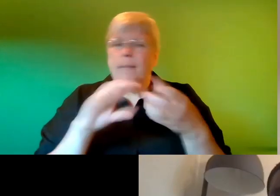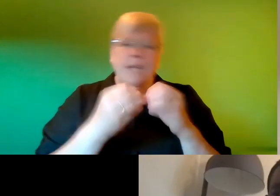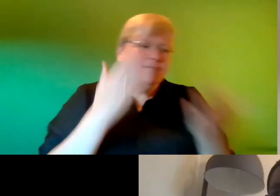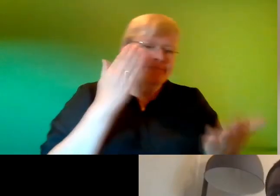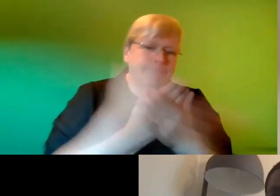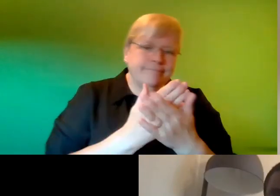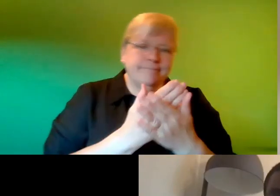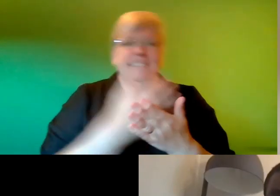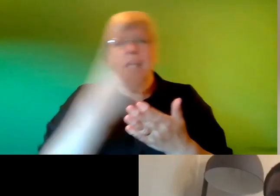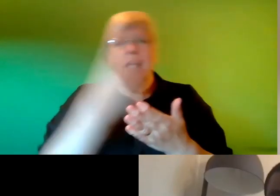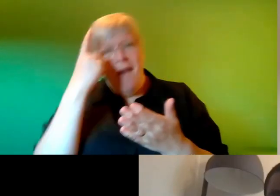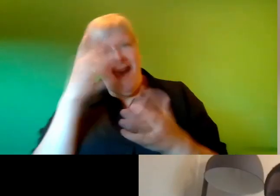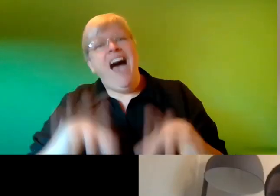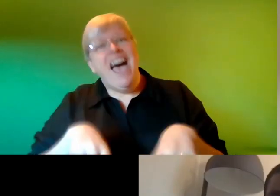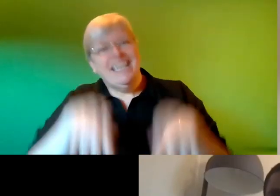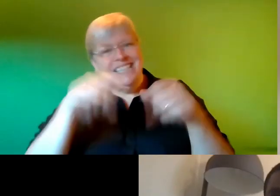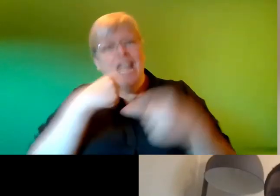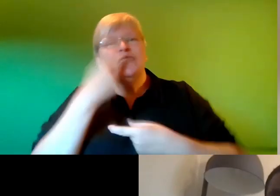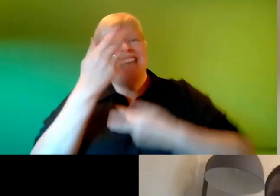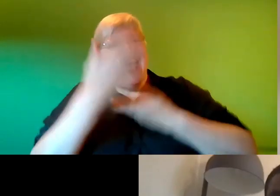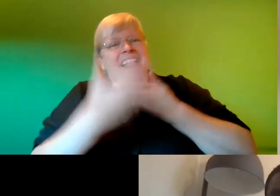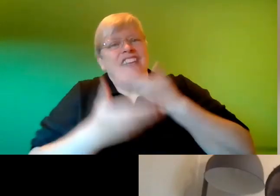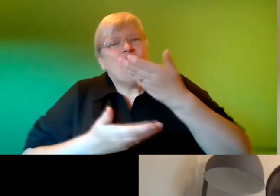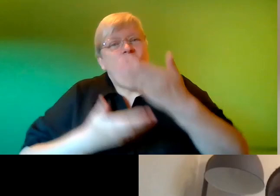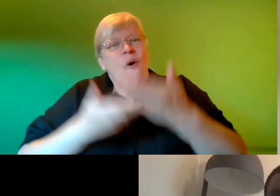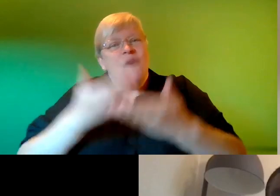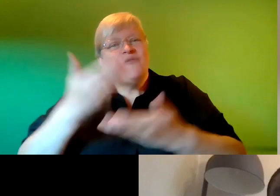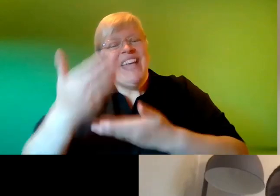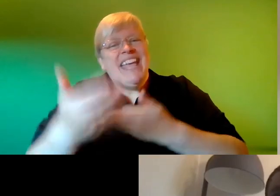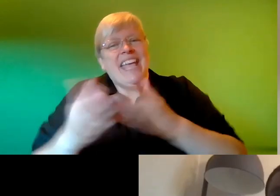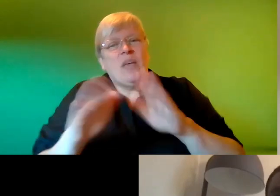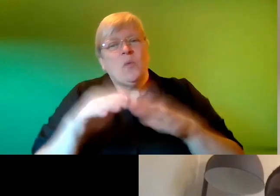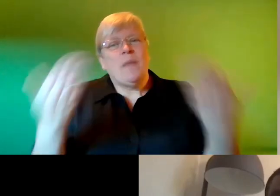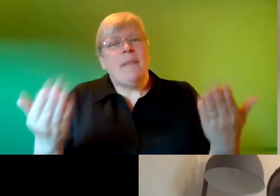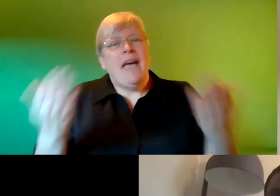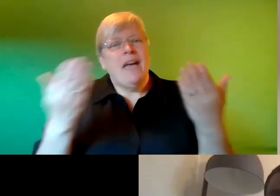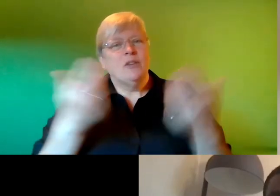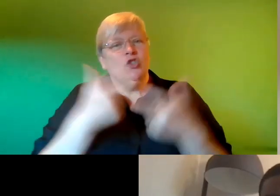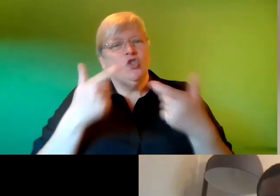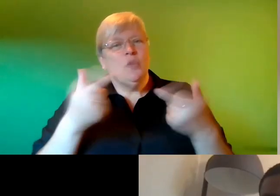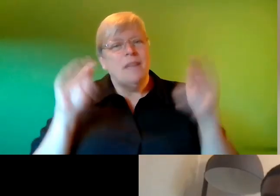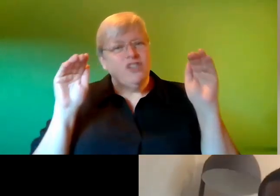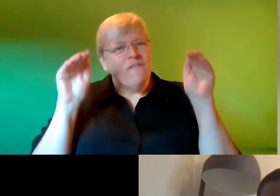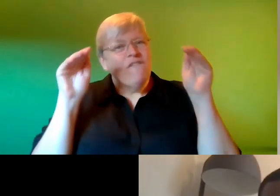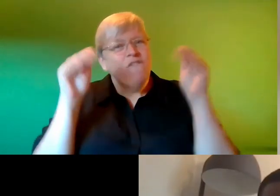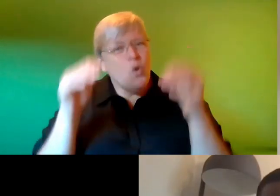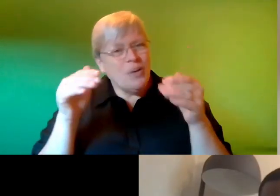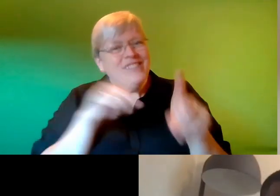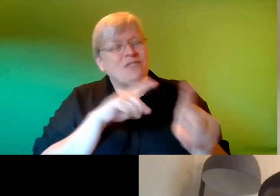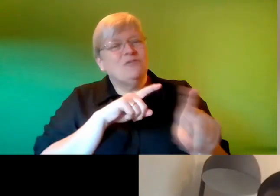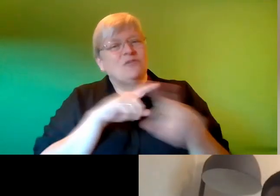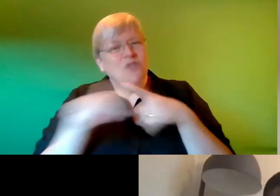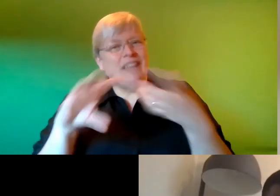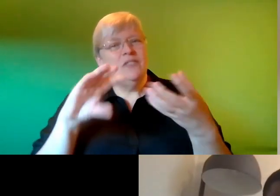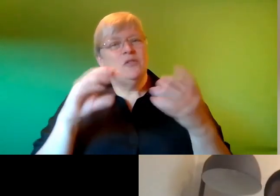able to start you know telling a story just as it is without being too focused on trying to make it you know